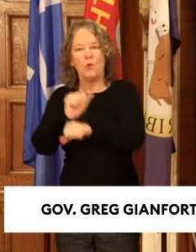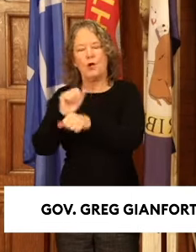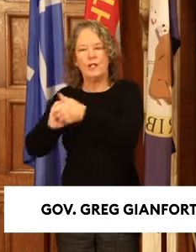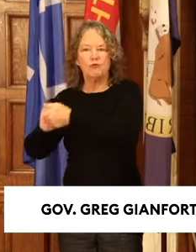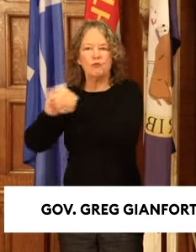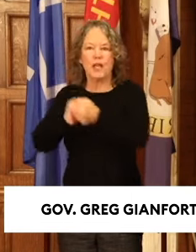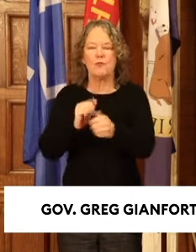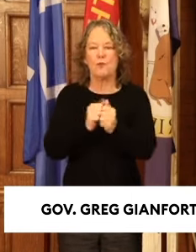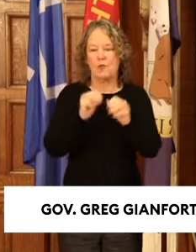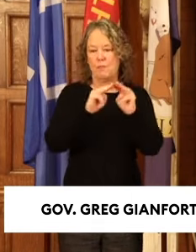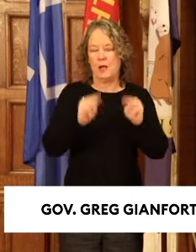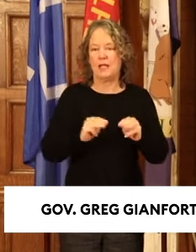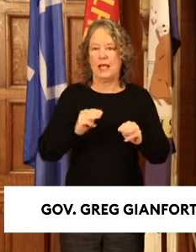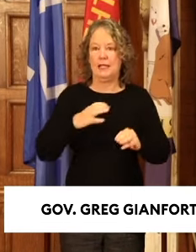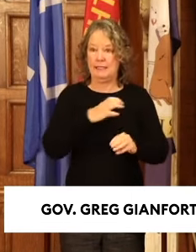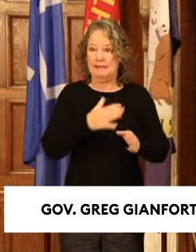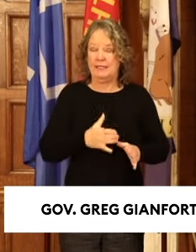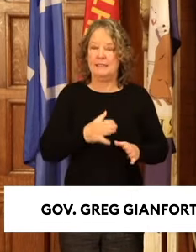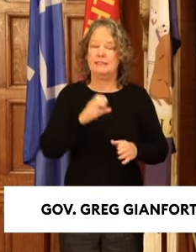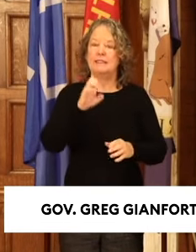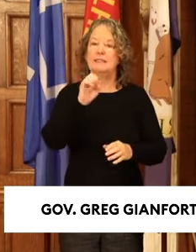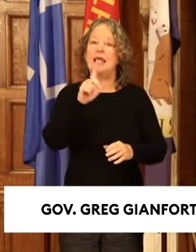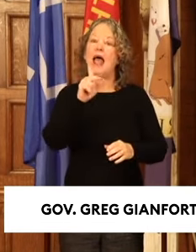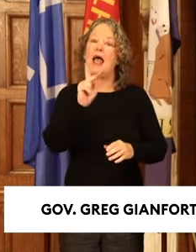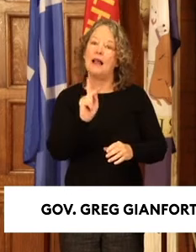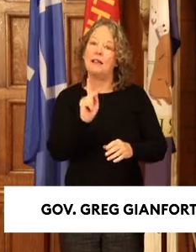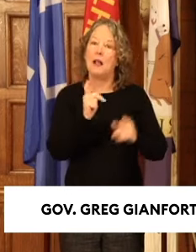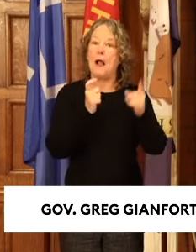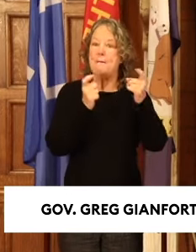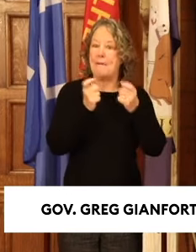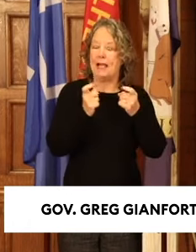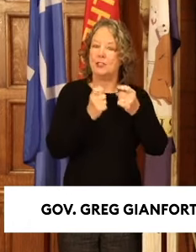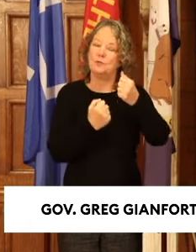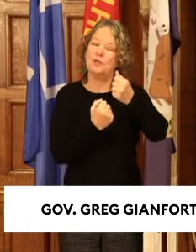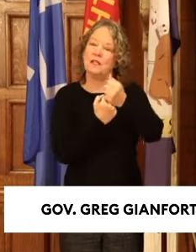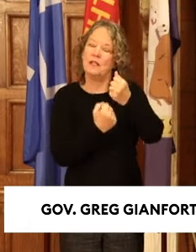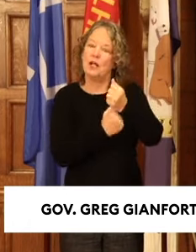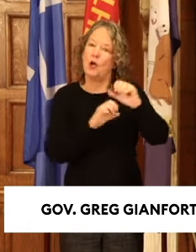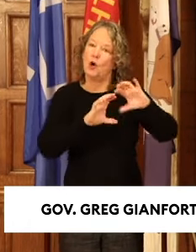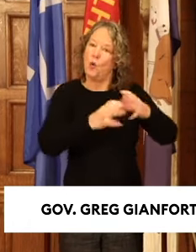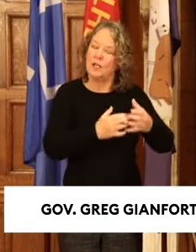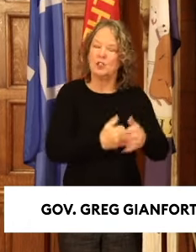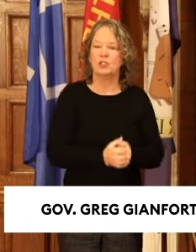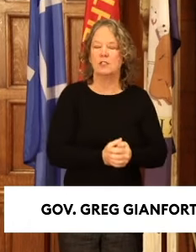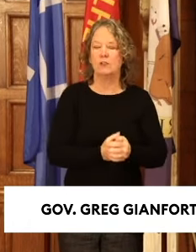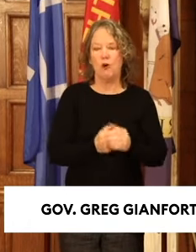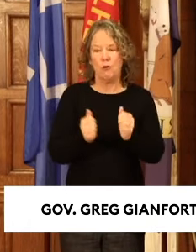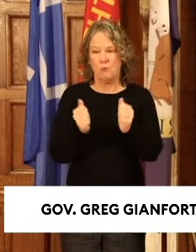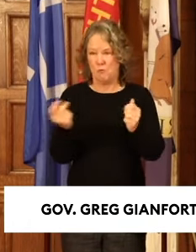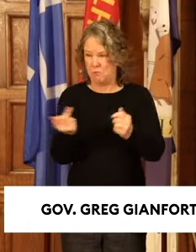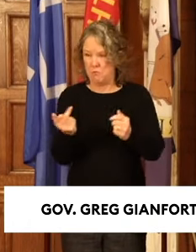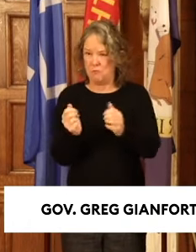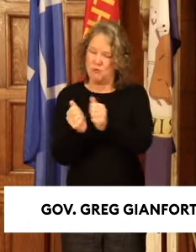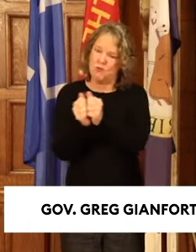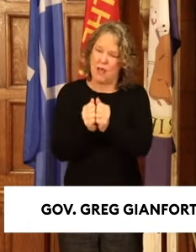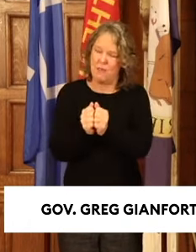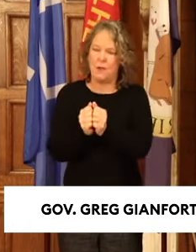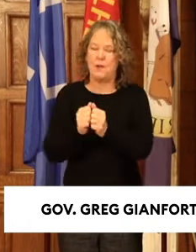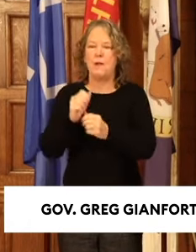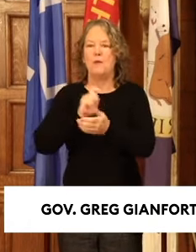Citizens Elk Management Coalition. Together, they have put forward a package of bills for sportsmen,